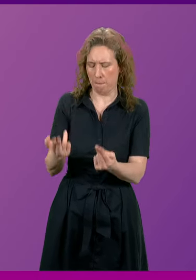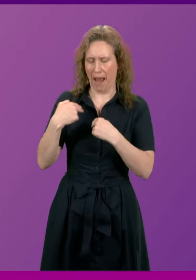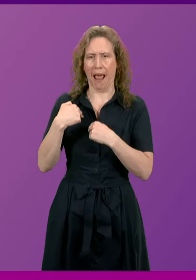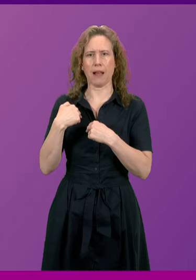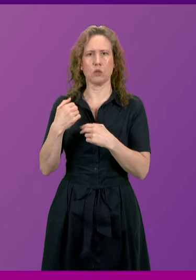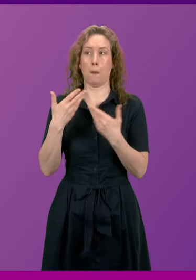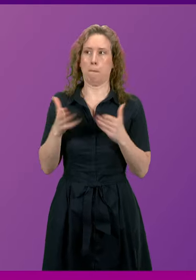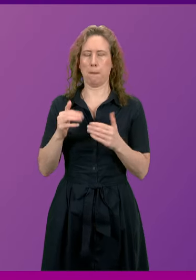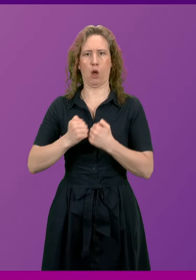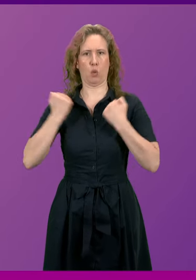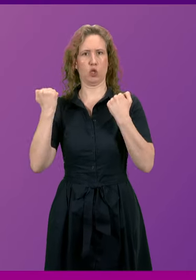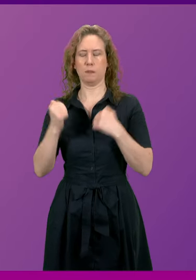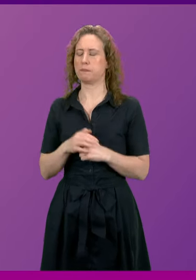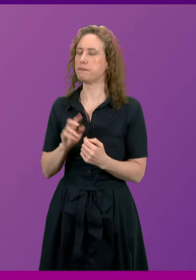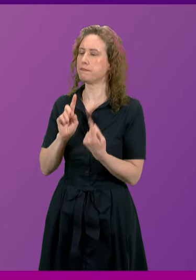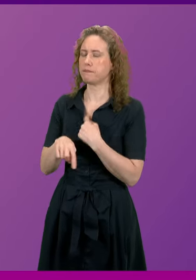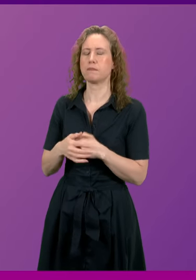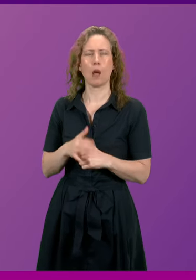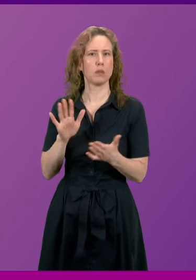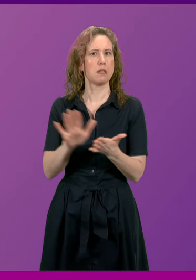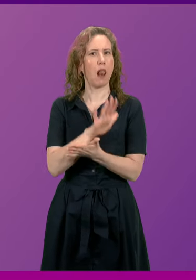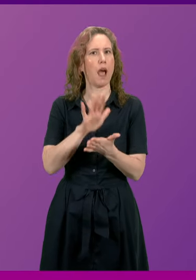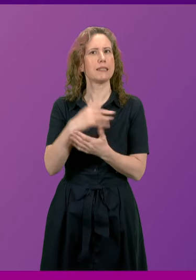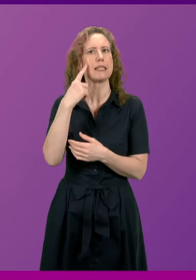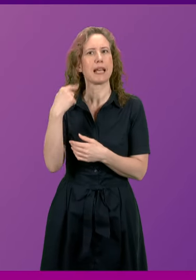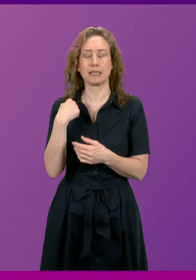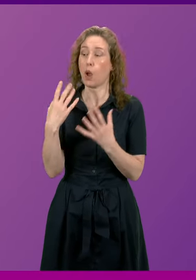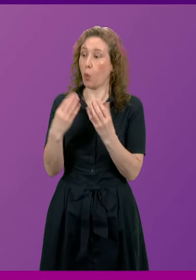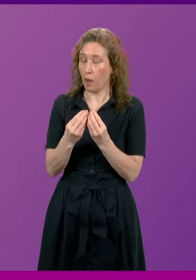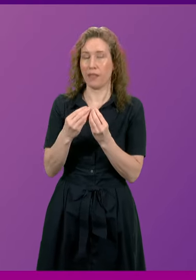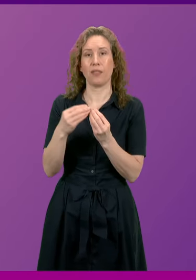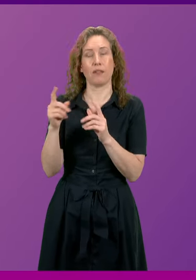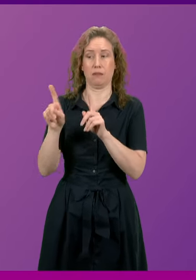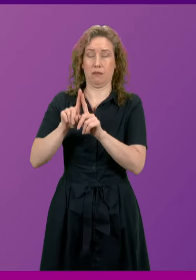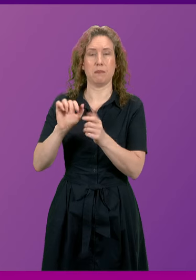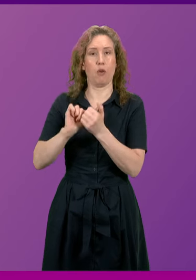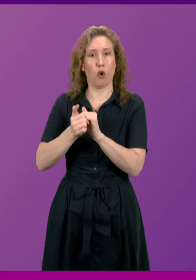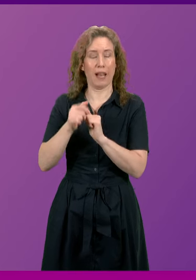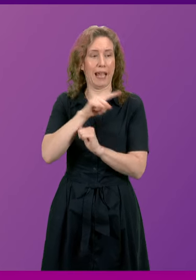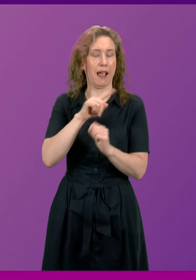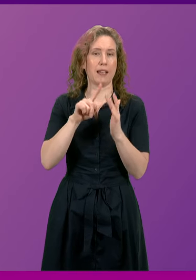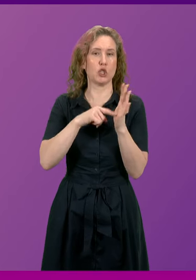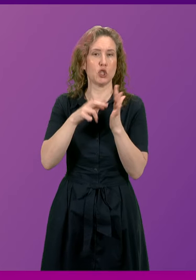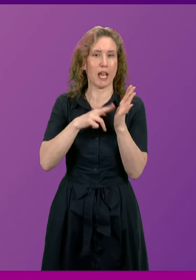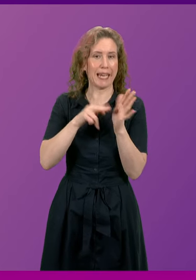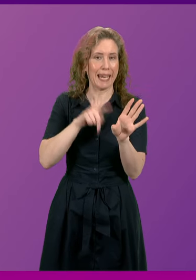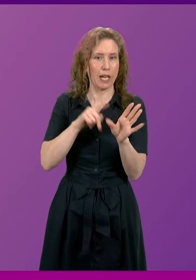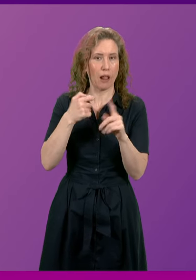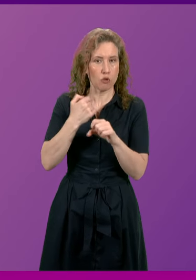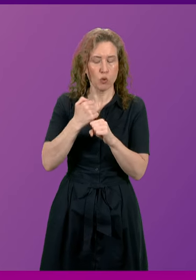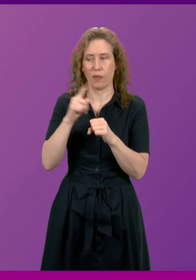Minister. I was delighted yesterday to have the opportunity with Mr Torrance and with my colleague Jenny Go-Ruth and local members